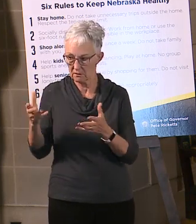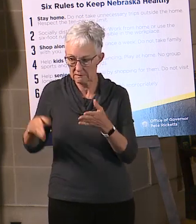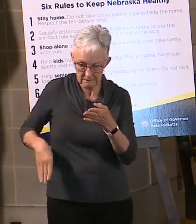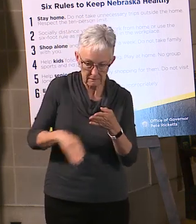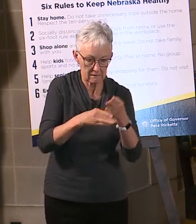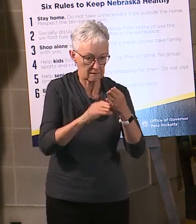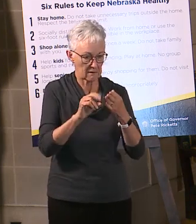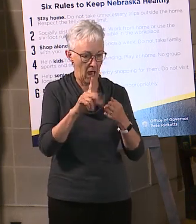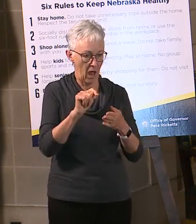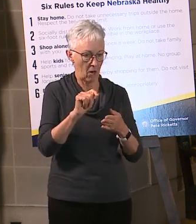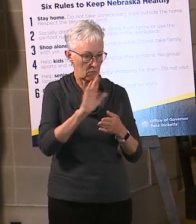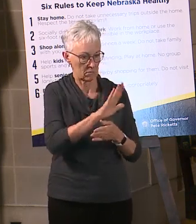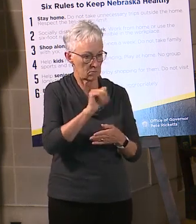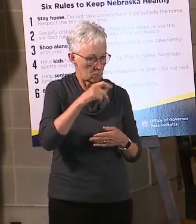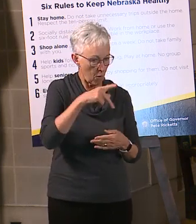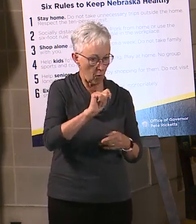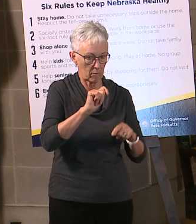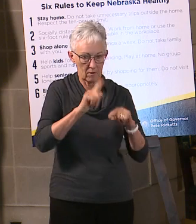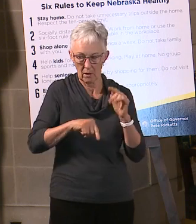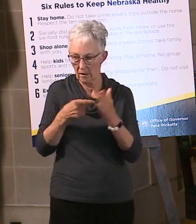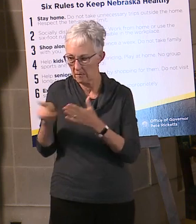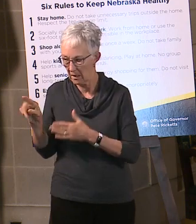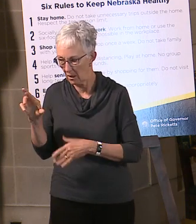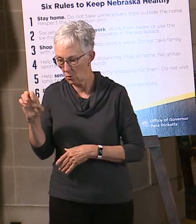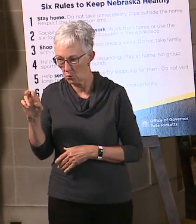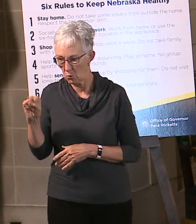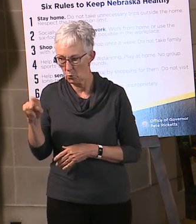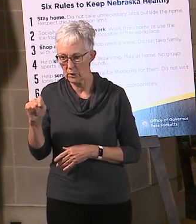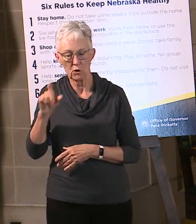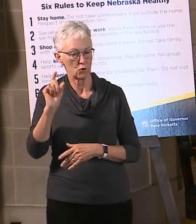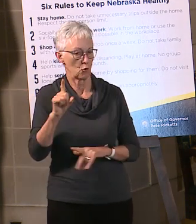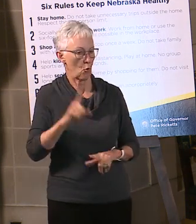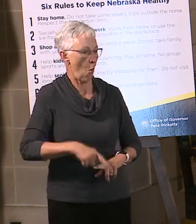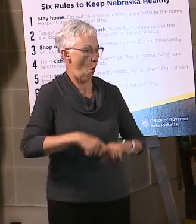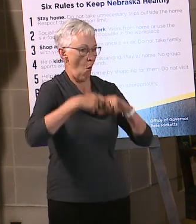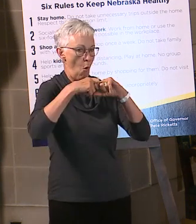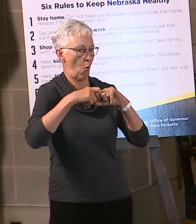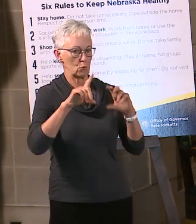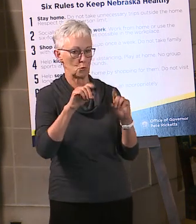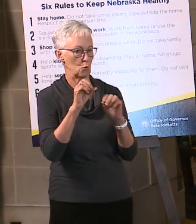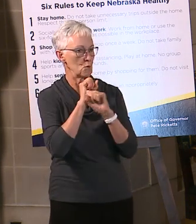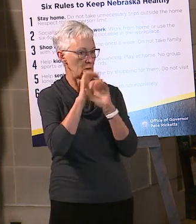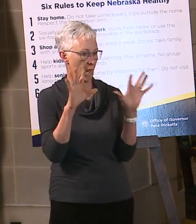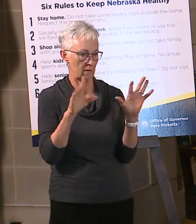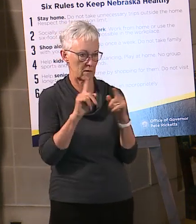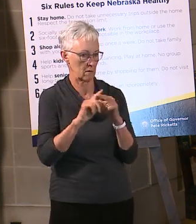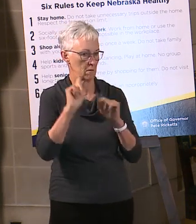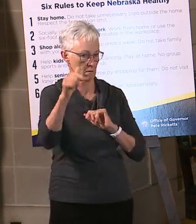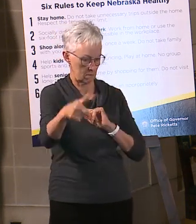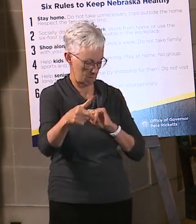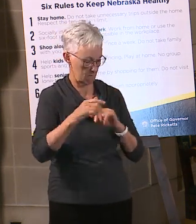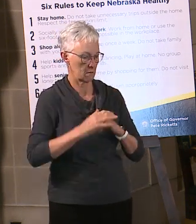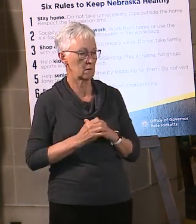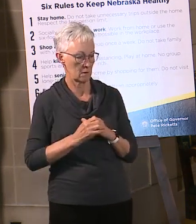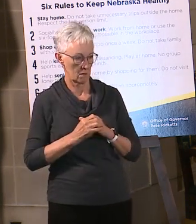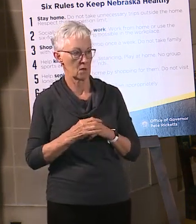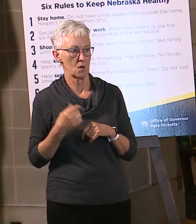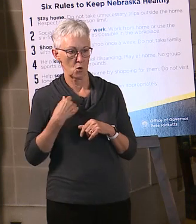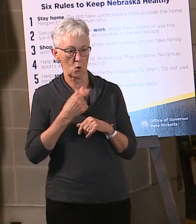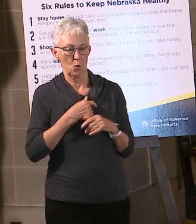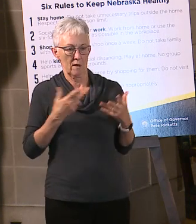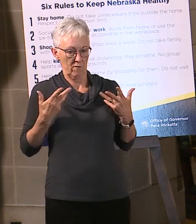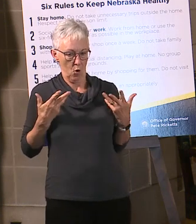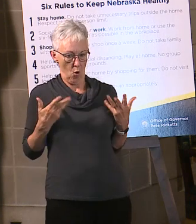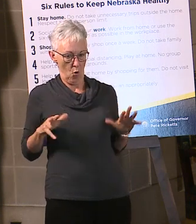out to folks. So, for example, we've been able, as we've talked about last week, been able to process through about two-thirds of the backlog